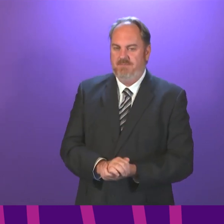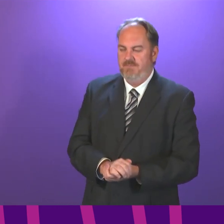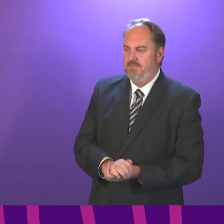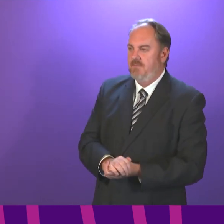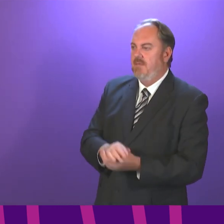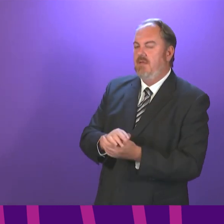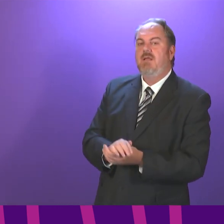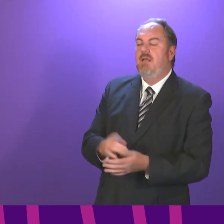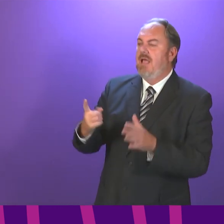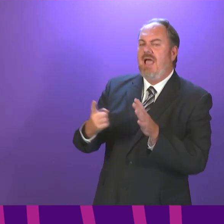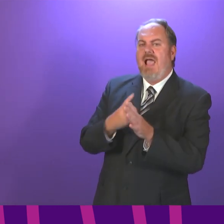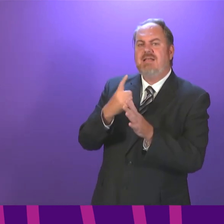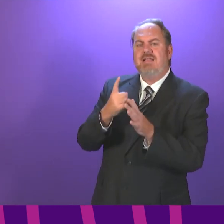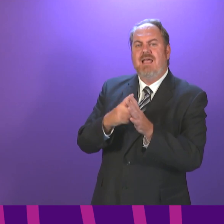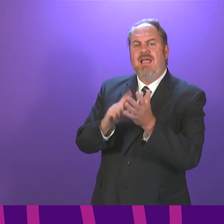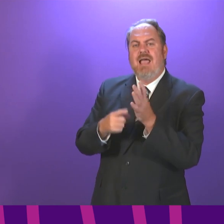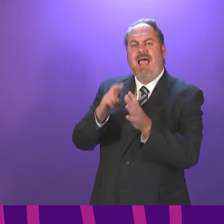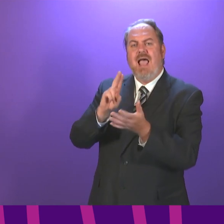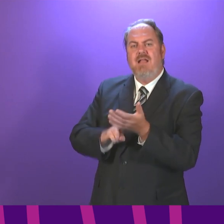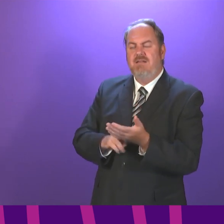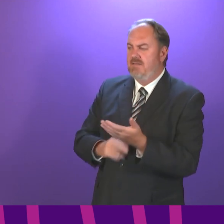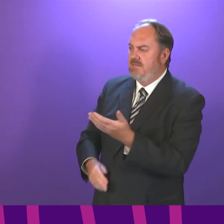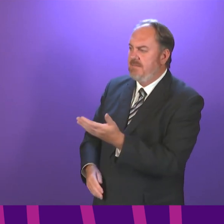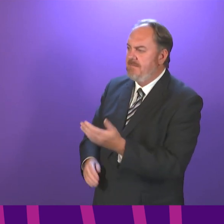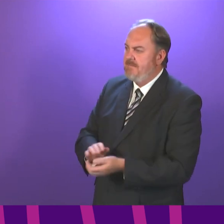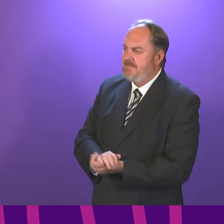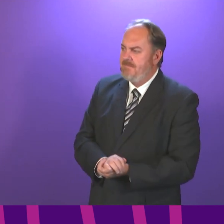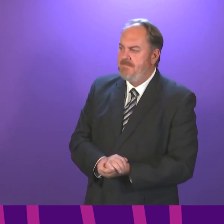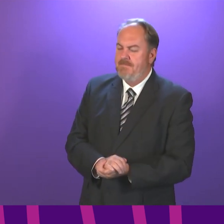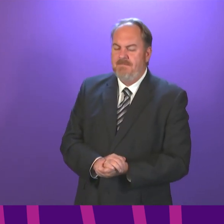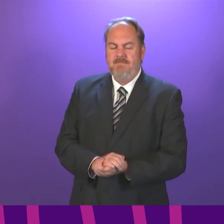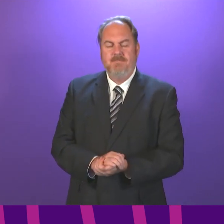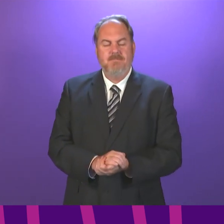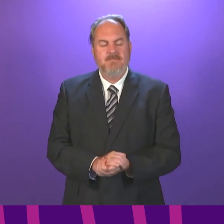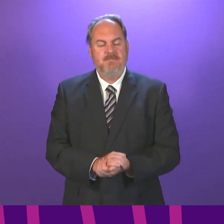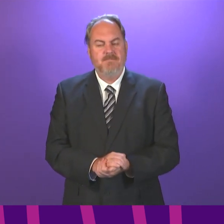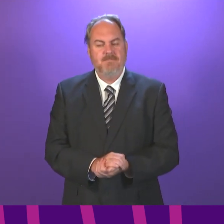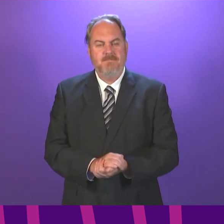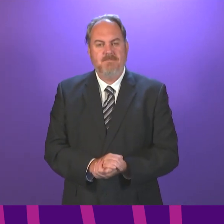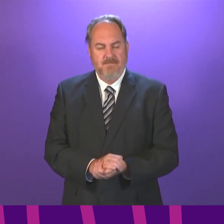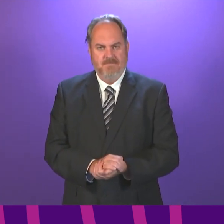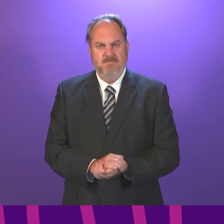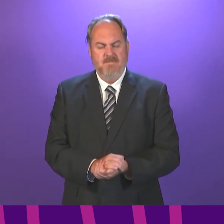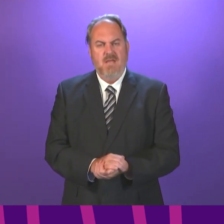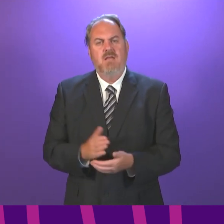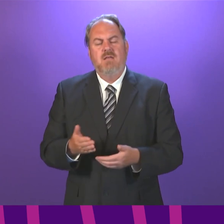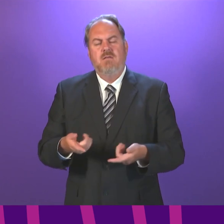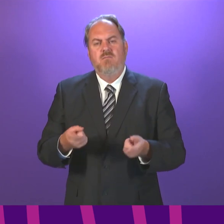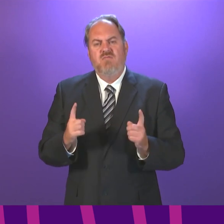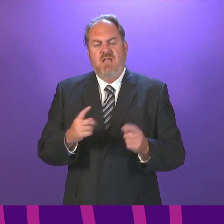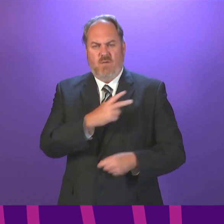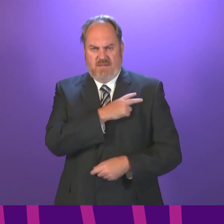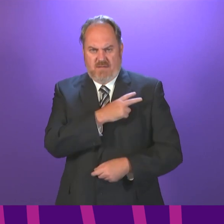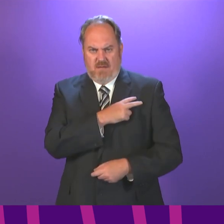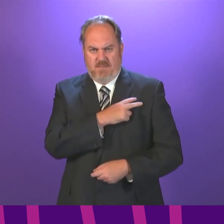Mr. Alistair Allen, the cut